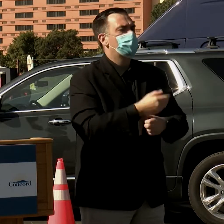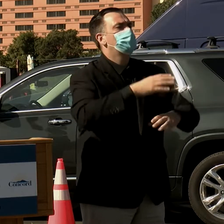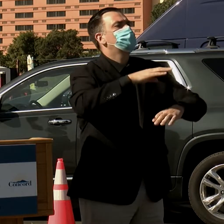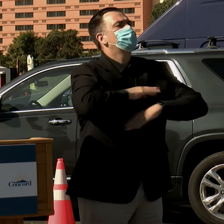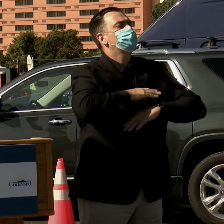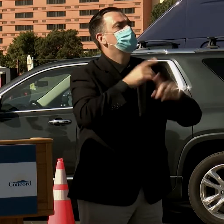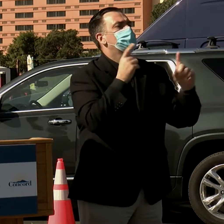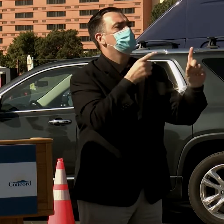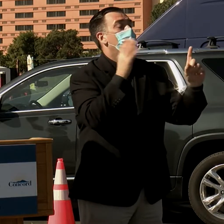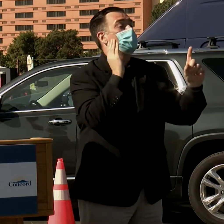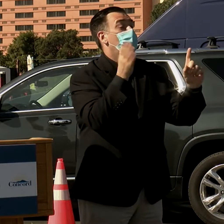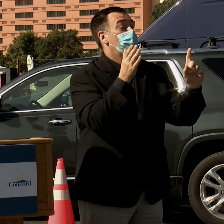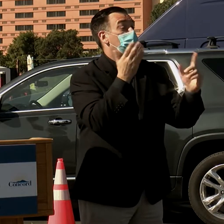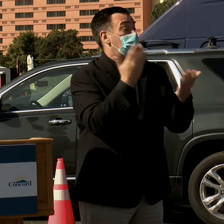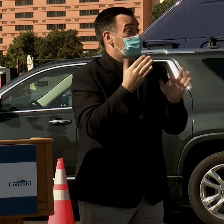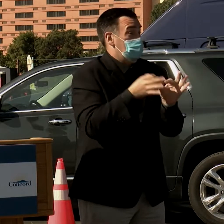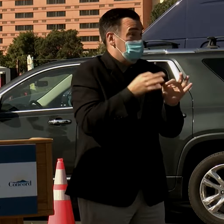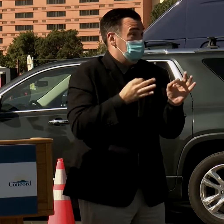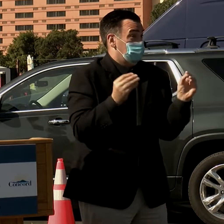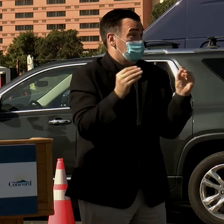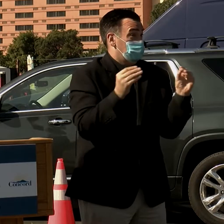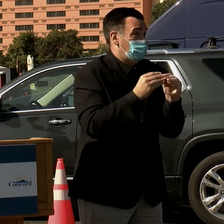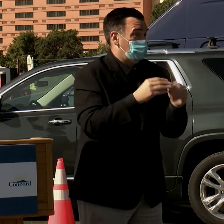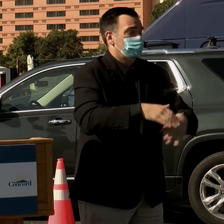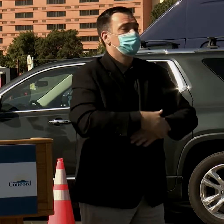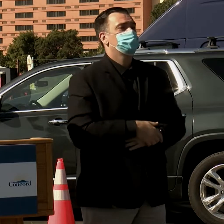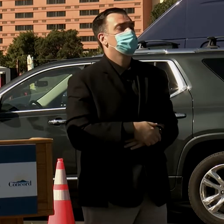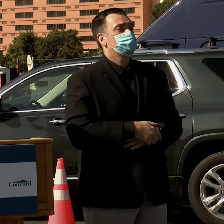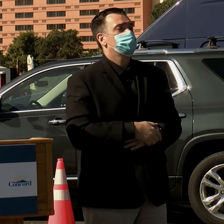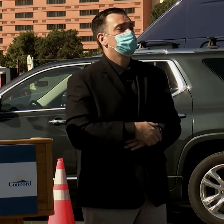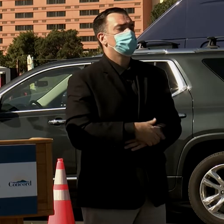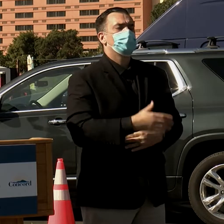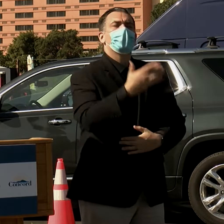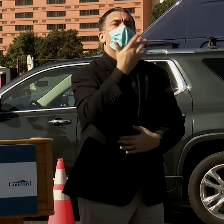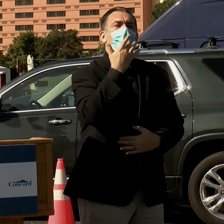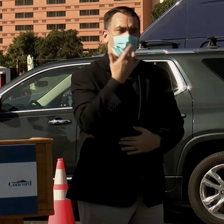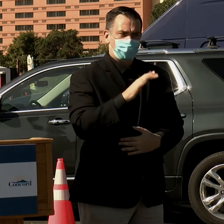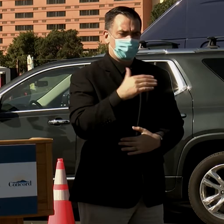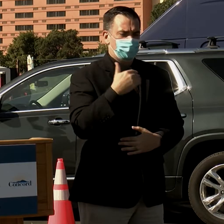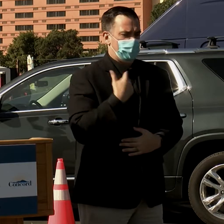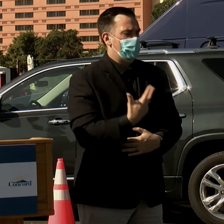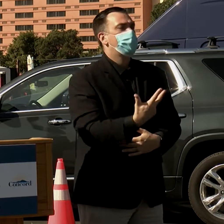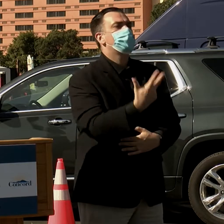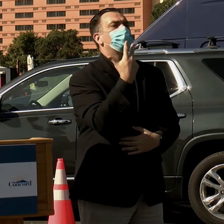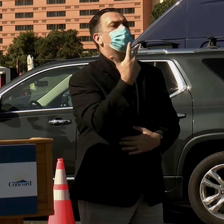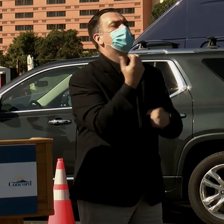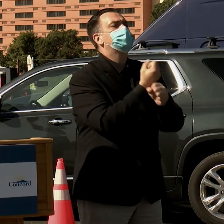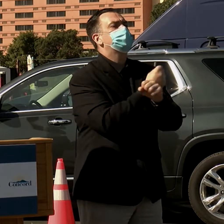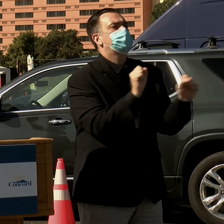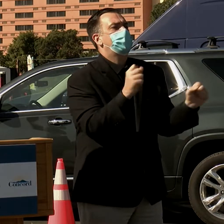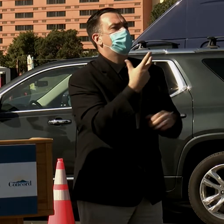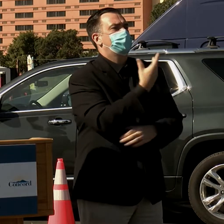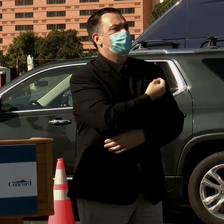goal and maybe even sooner. We are fortunate to have three safe and effective vaccines